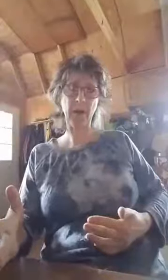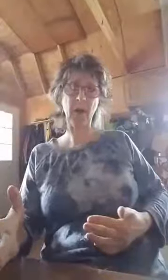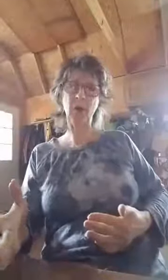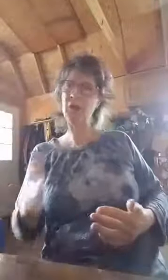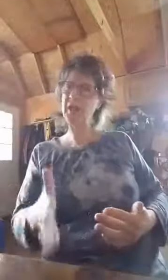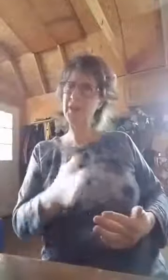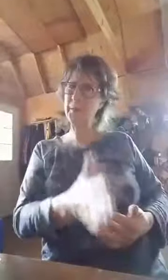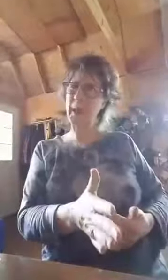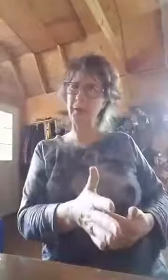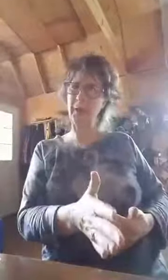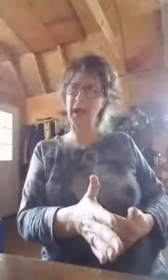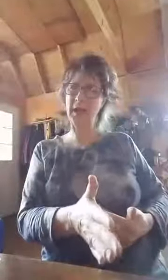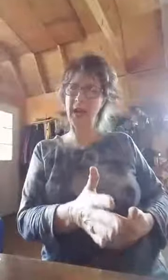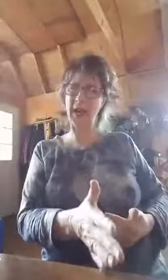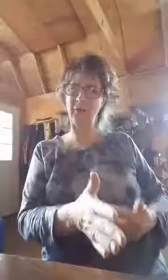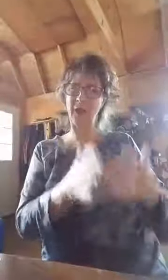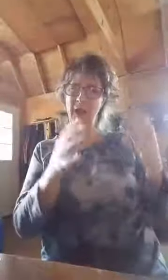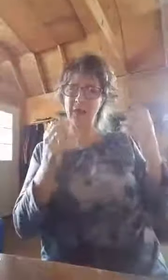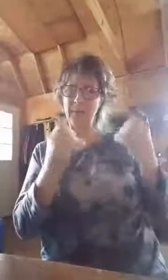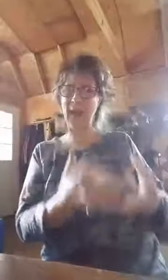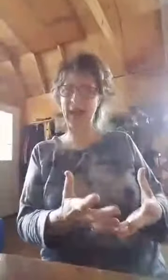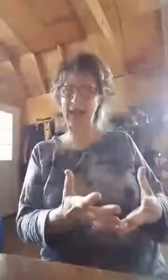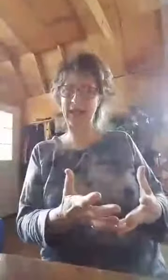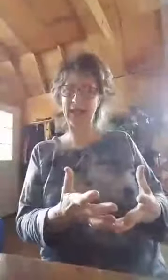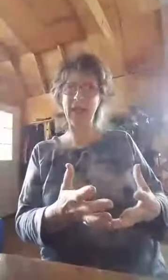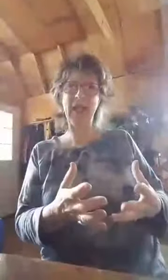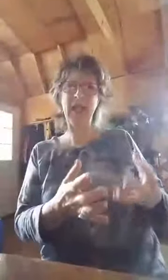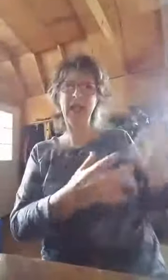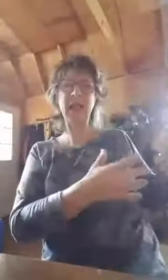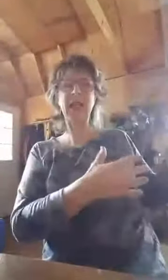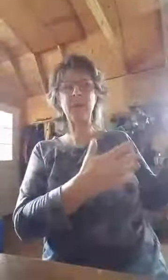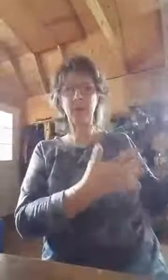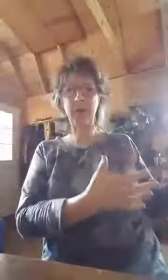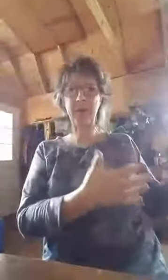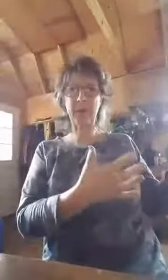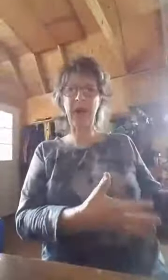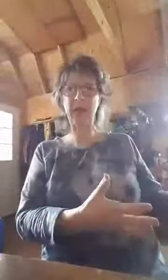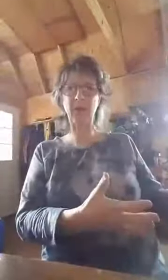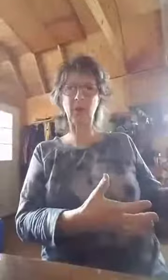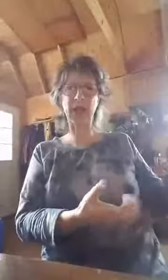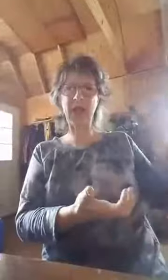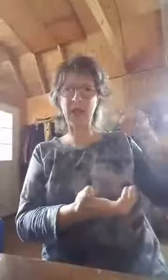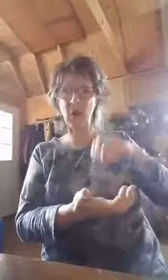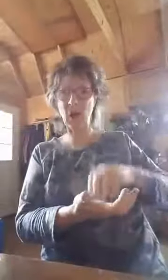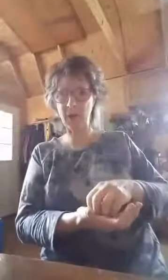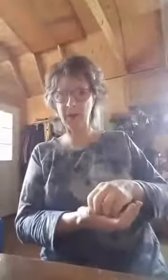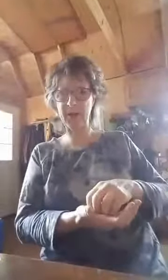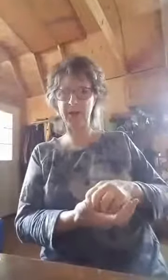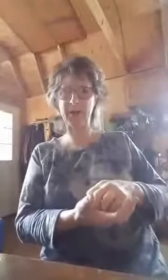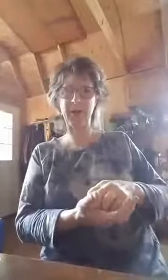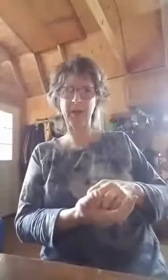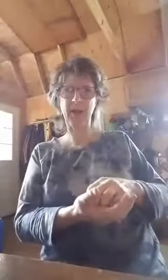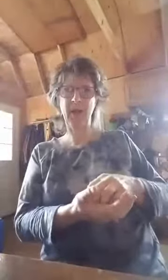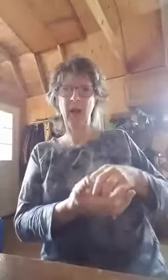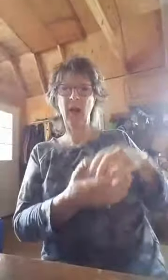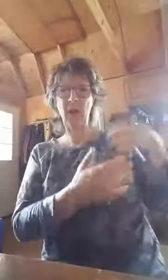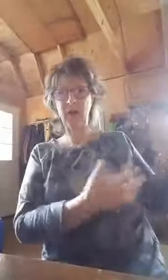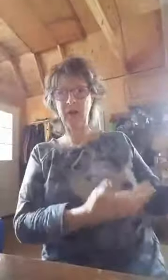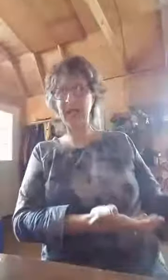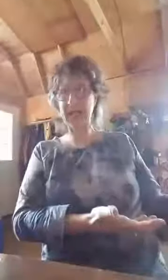Well, Jesus paid for that to have it back. He, his blood paid for us to have the harvest of everything he